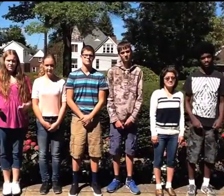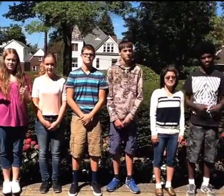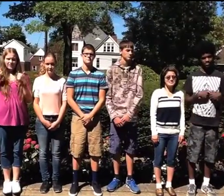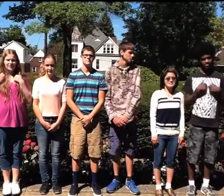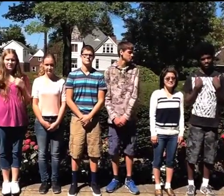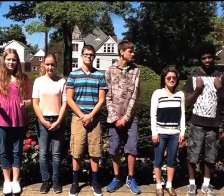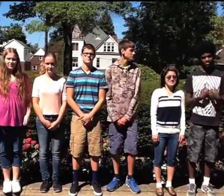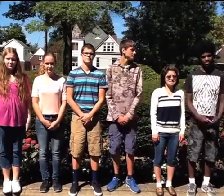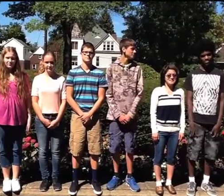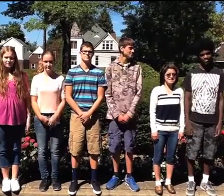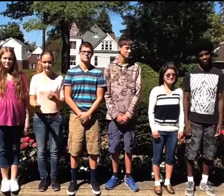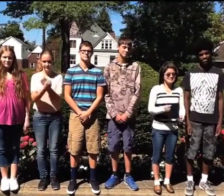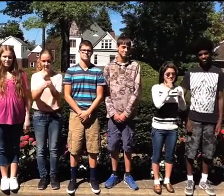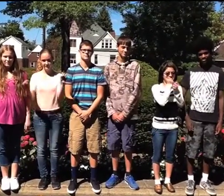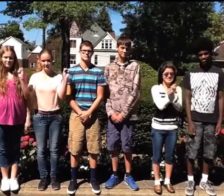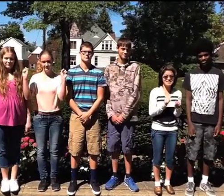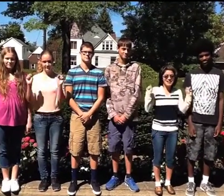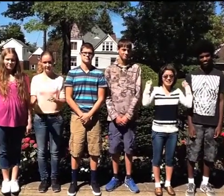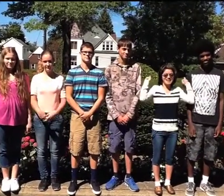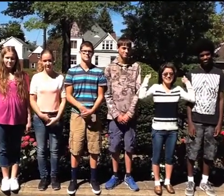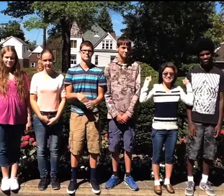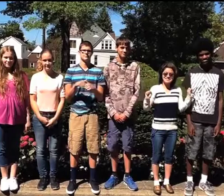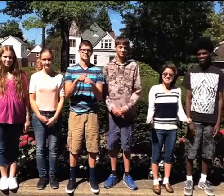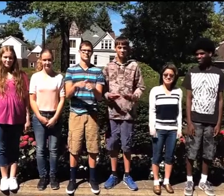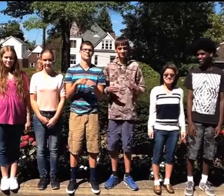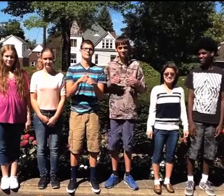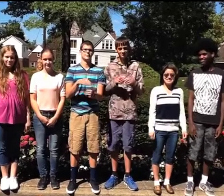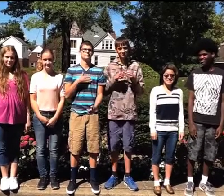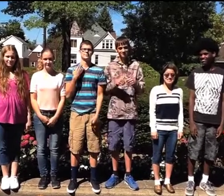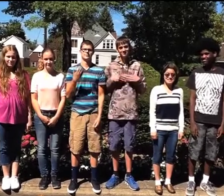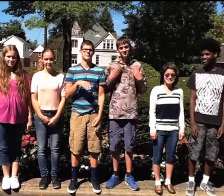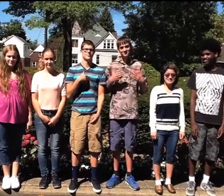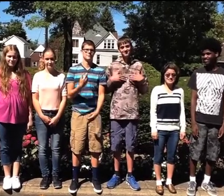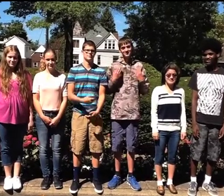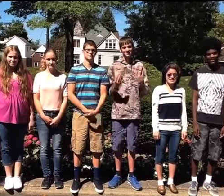Life, liberty, and the pursuit of happiness.